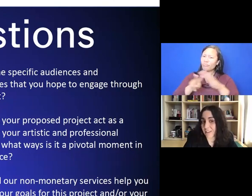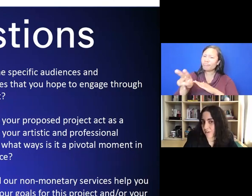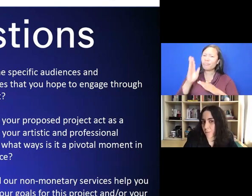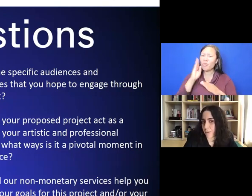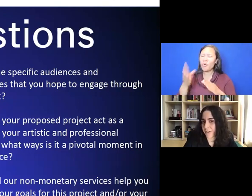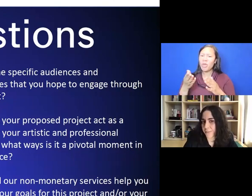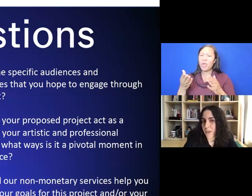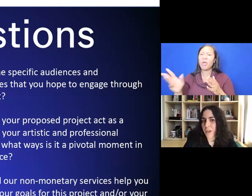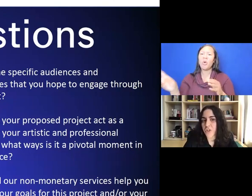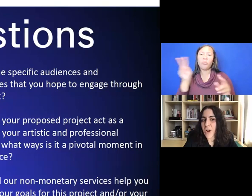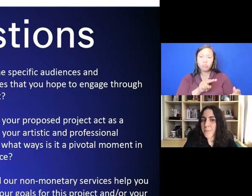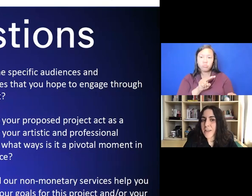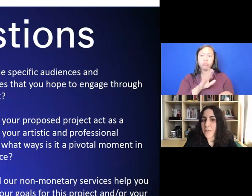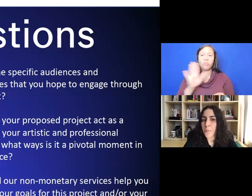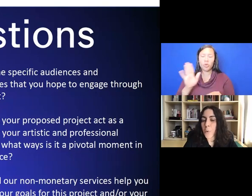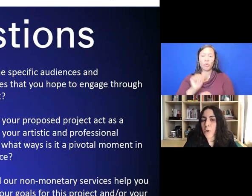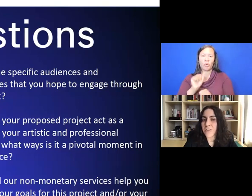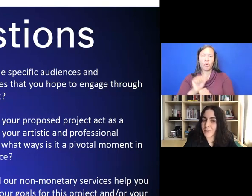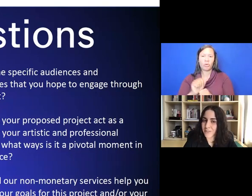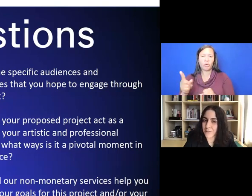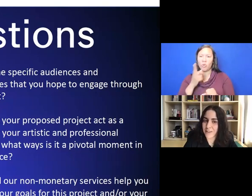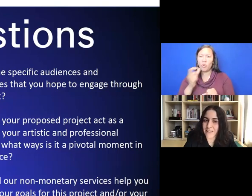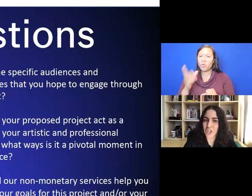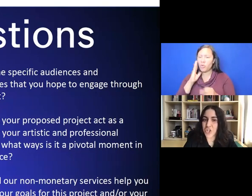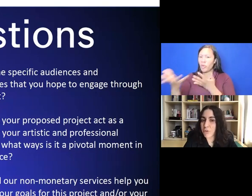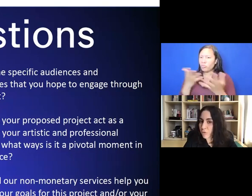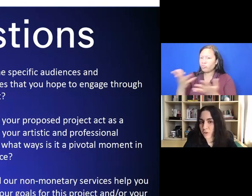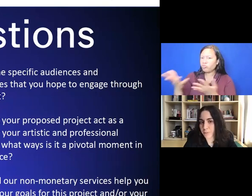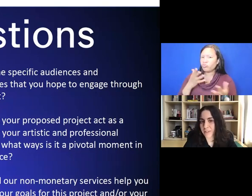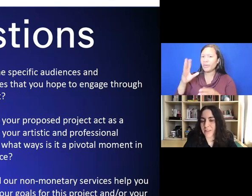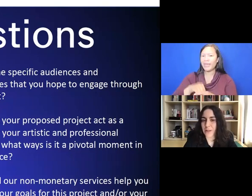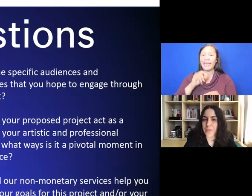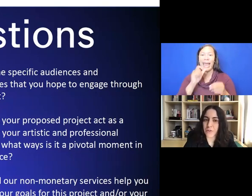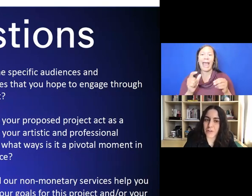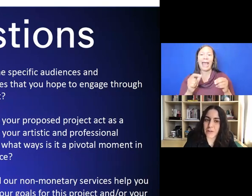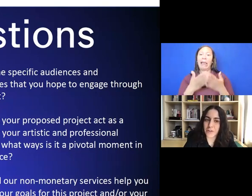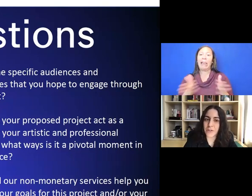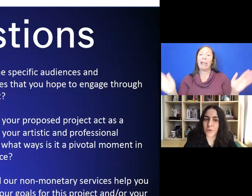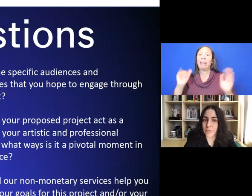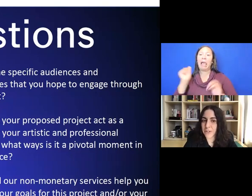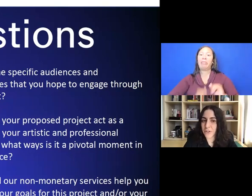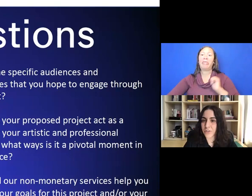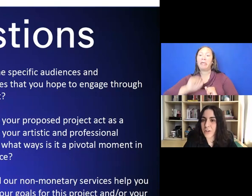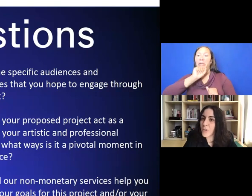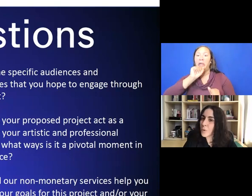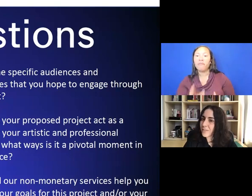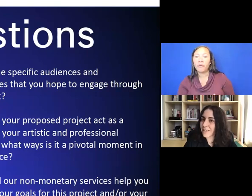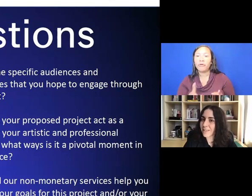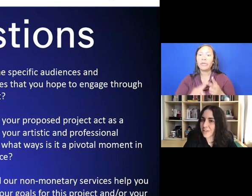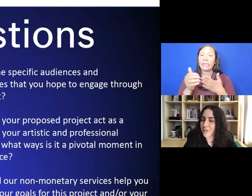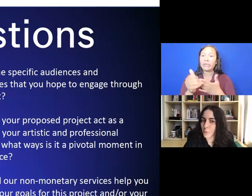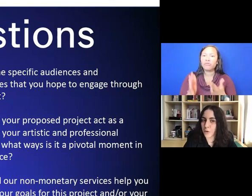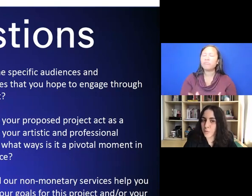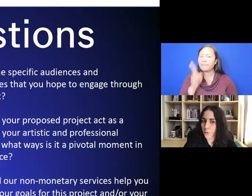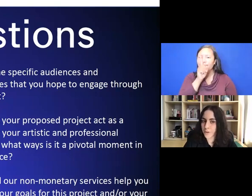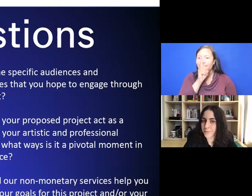seeing your work. Try to be more specific than general groupings like theater lovers or readers. Who exactly